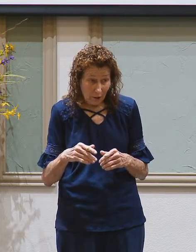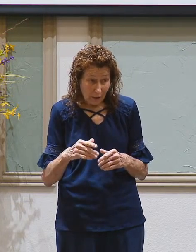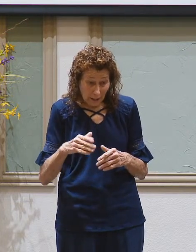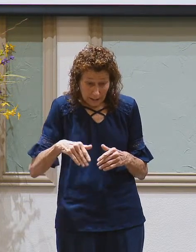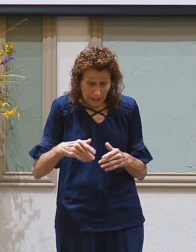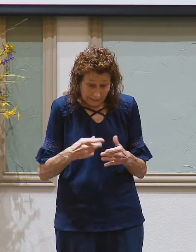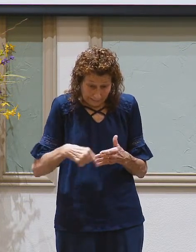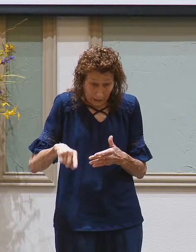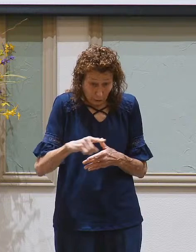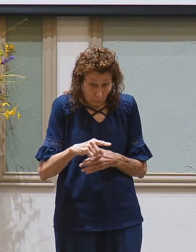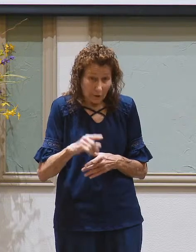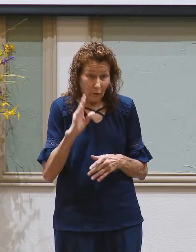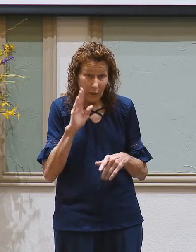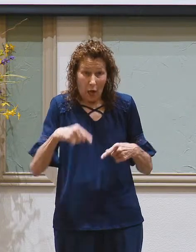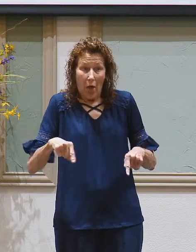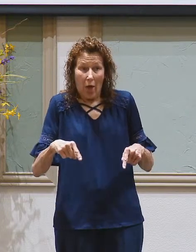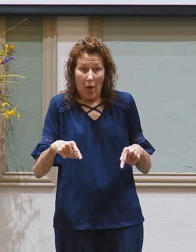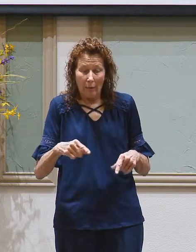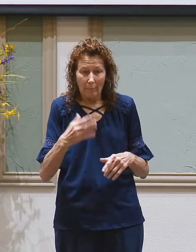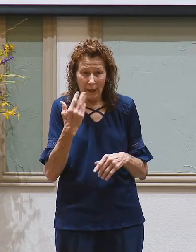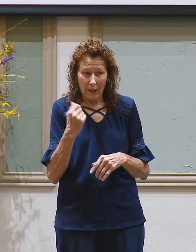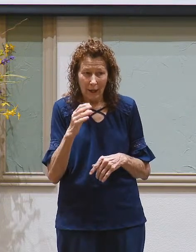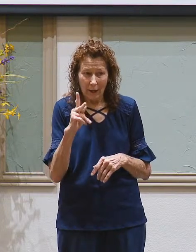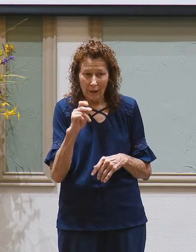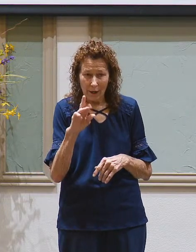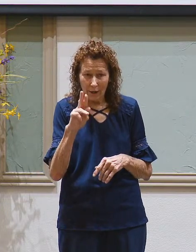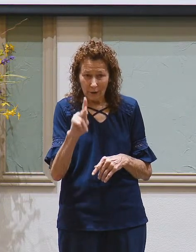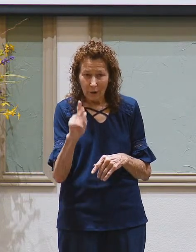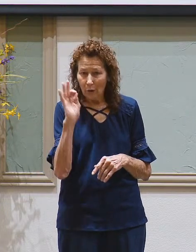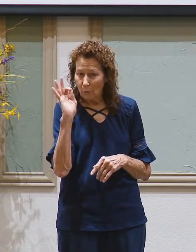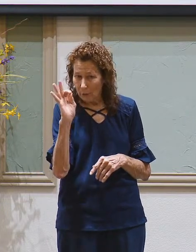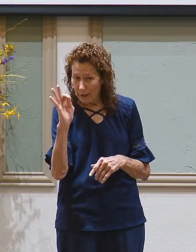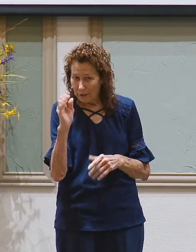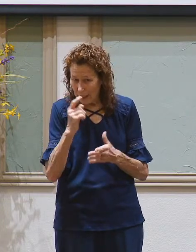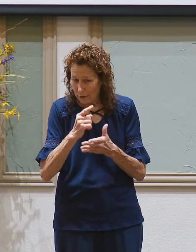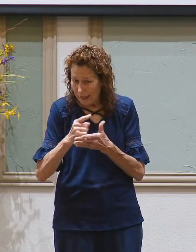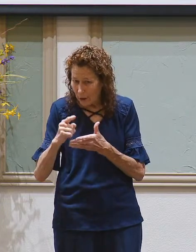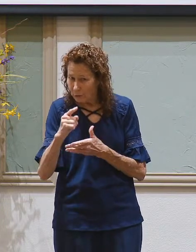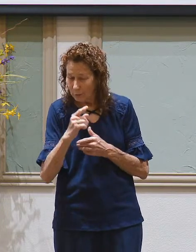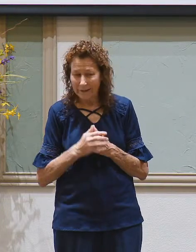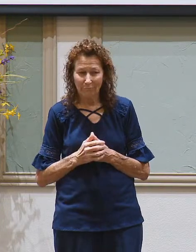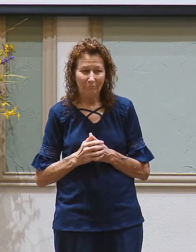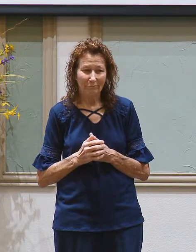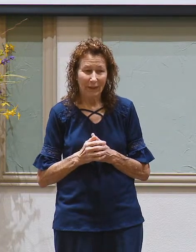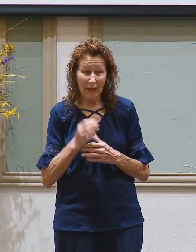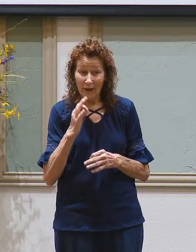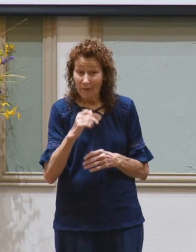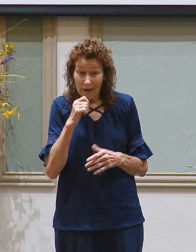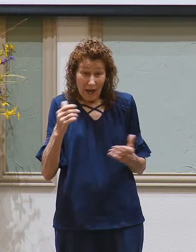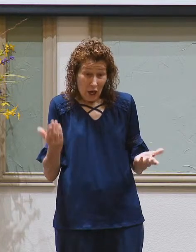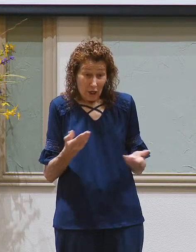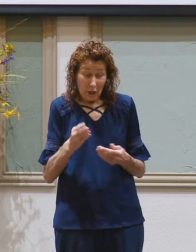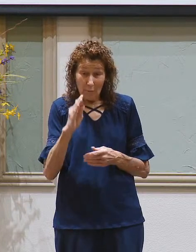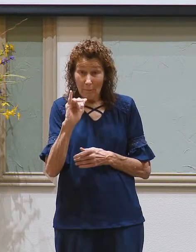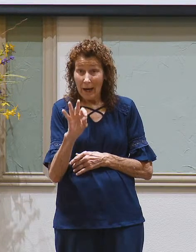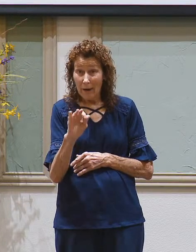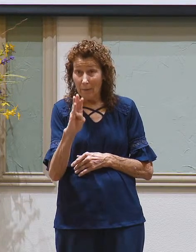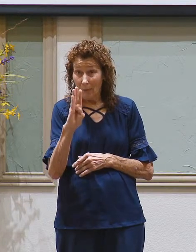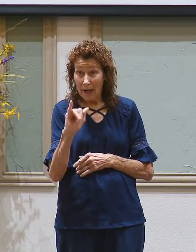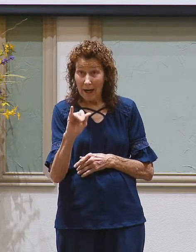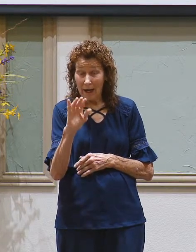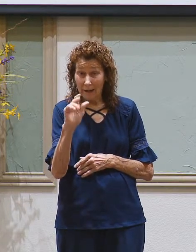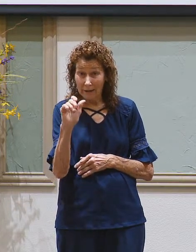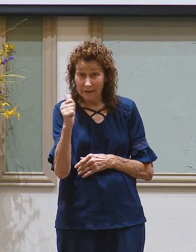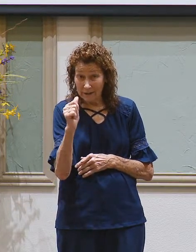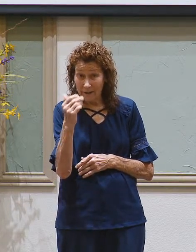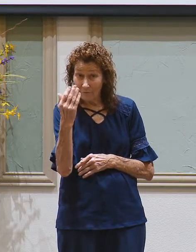Sunday, you're going to be really nervous because he's preaching. So if he's not here by 1015,